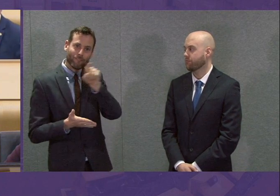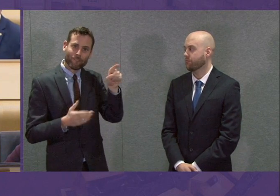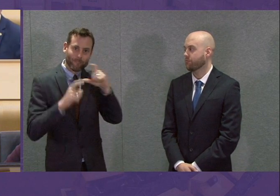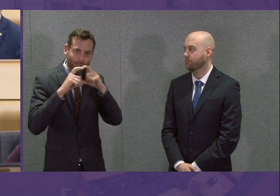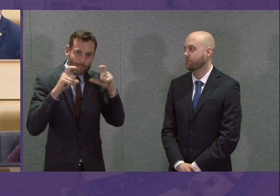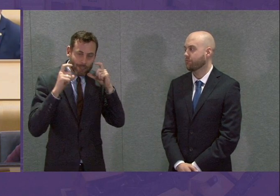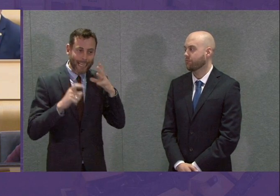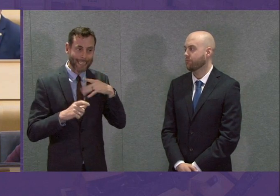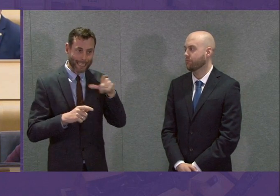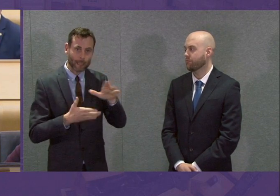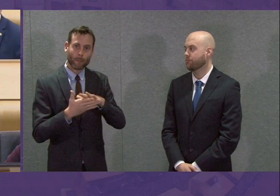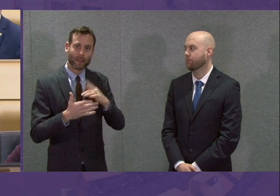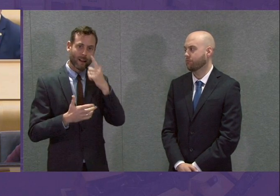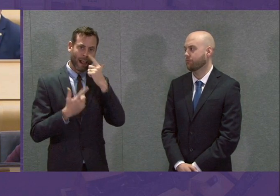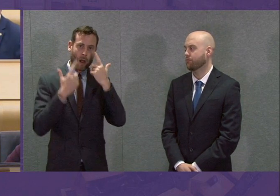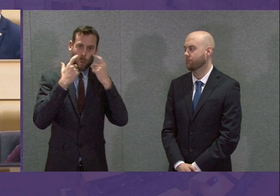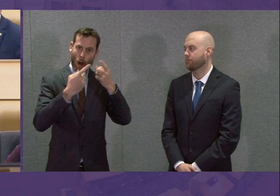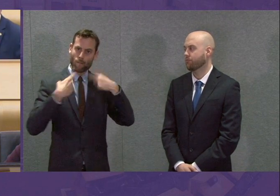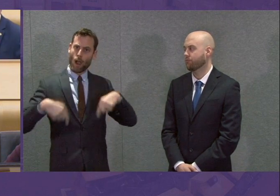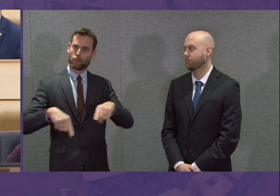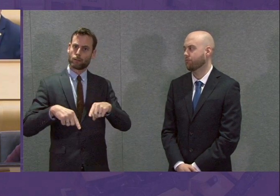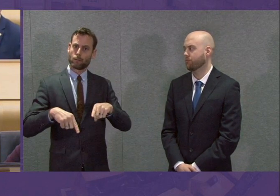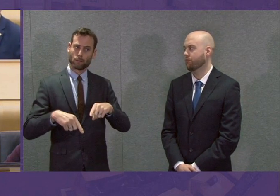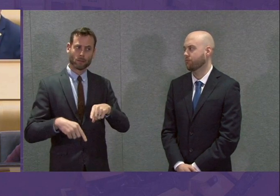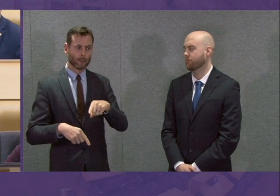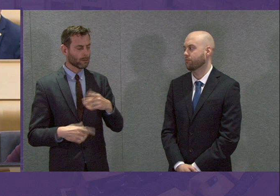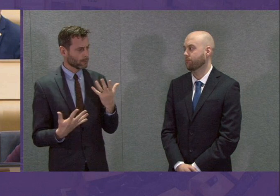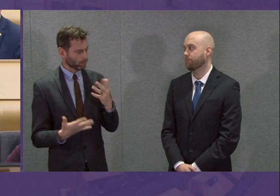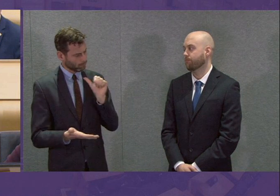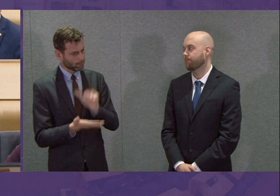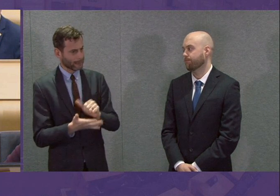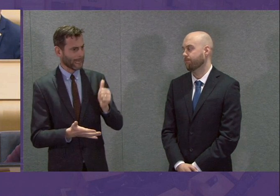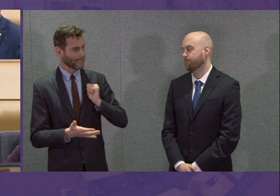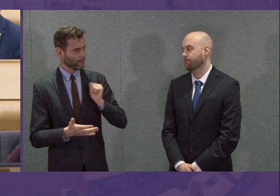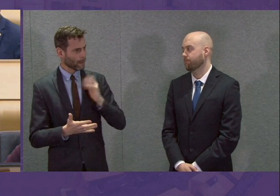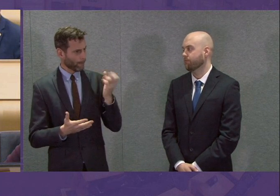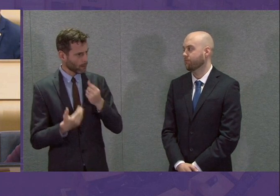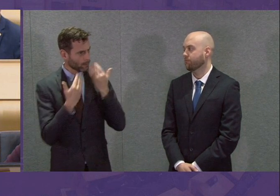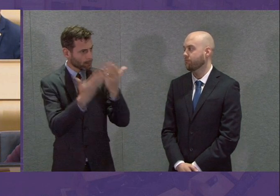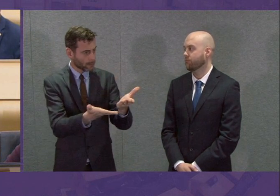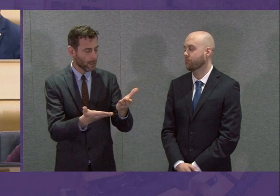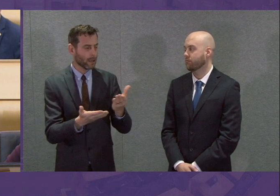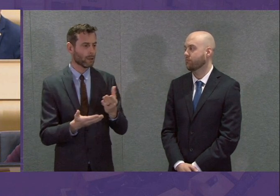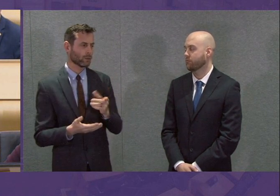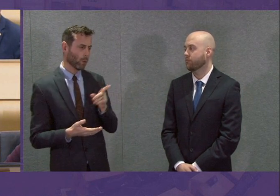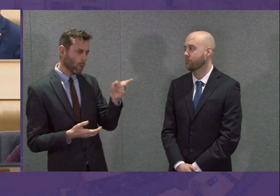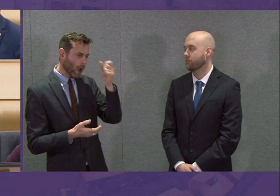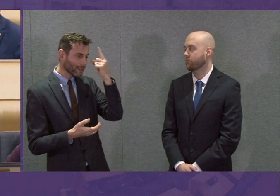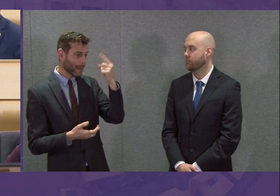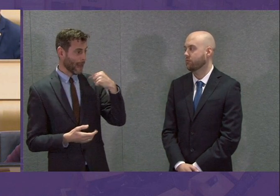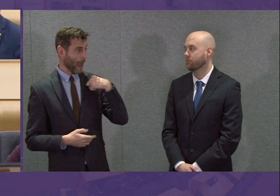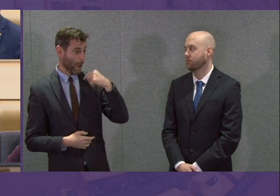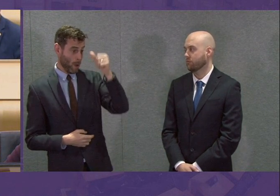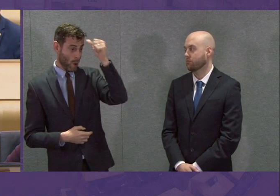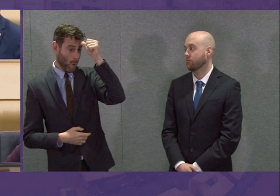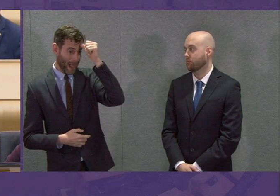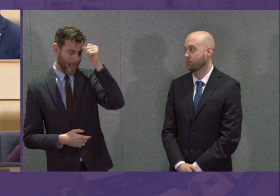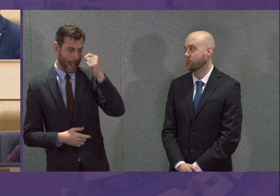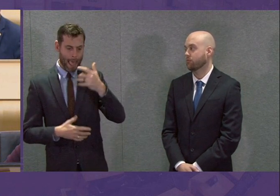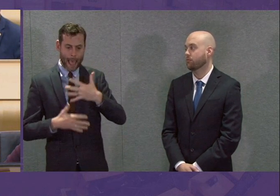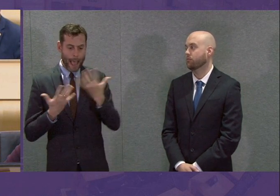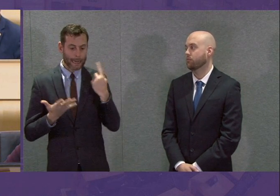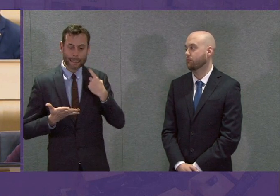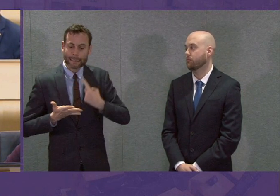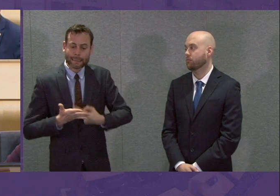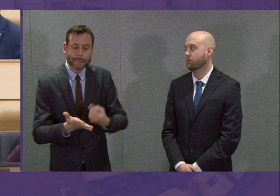everybody has got a right to expect from government. But I'm sure Richard Leonard will understand, and I am conscious of this, in every decision I take